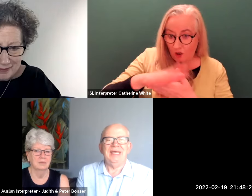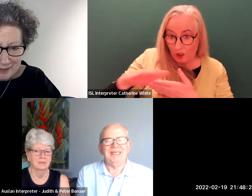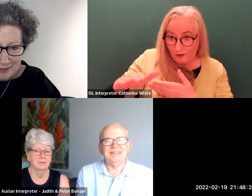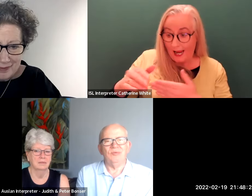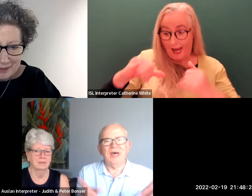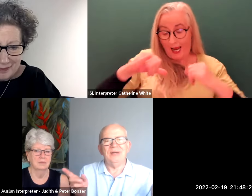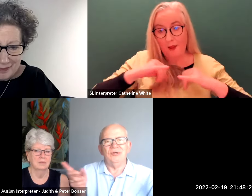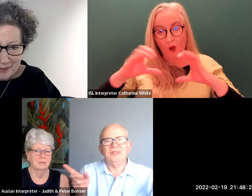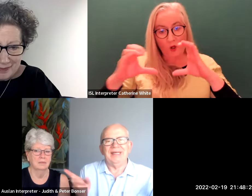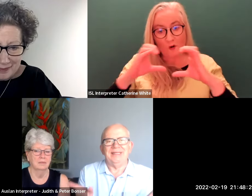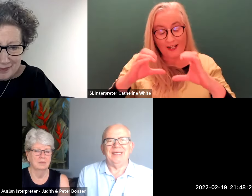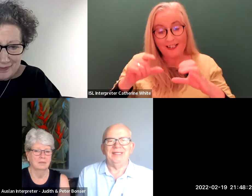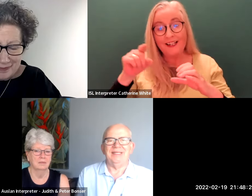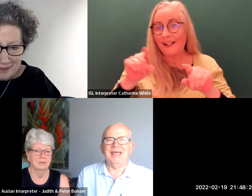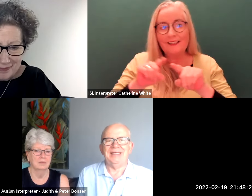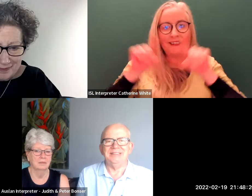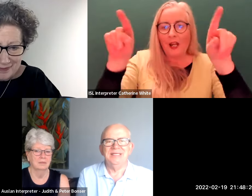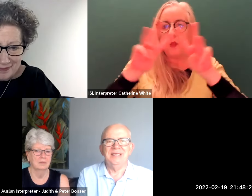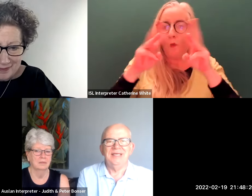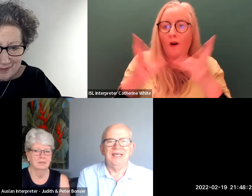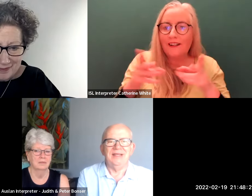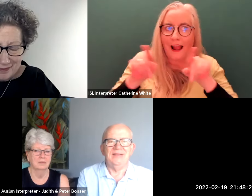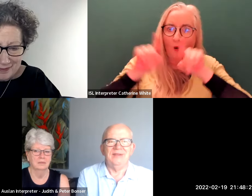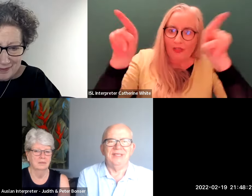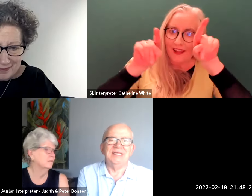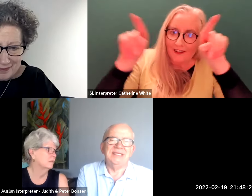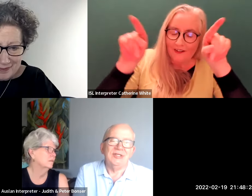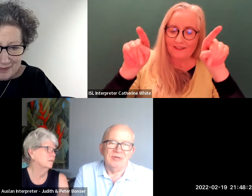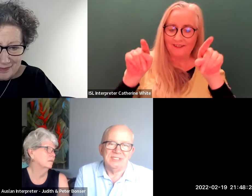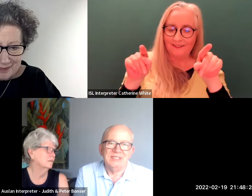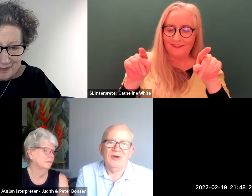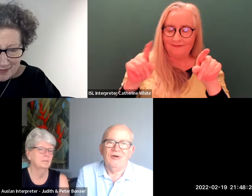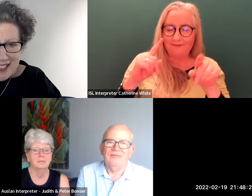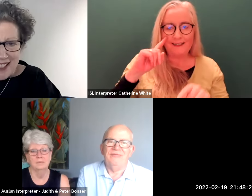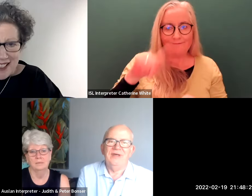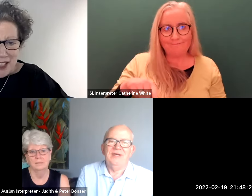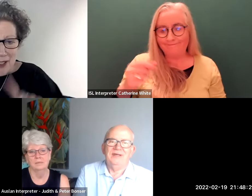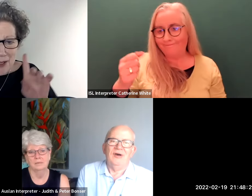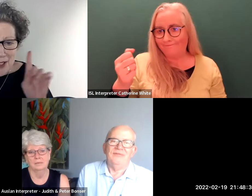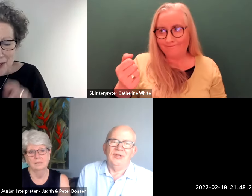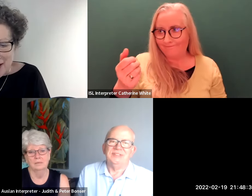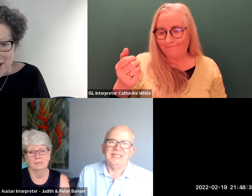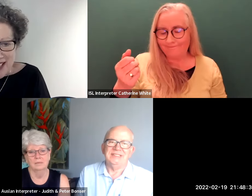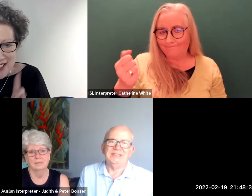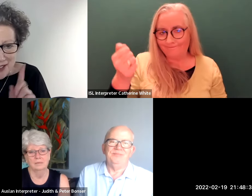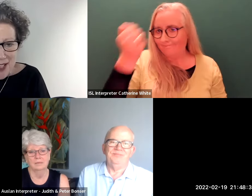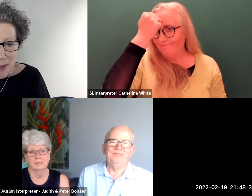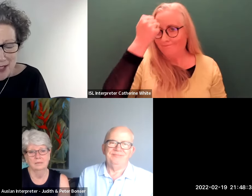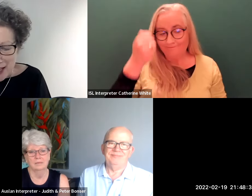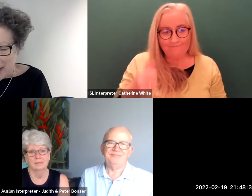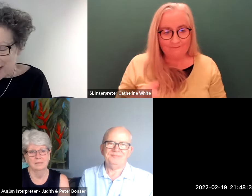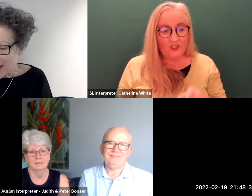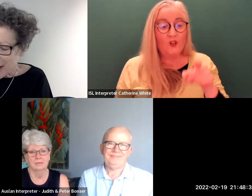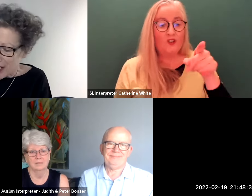it's the wider world out there that has uh is ignorant of you you actually hit on